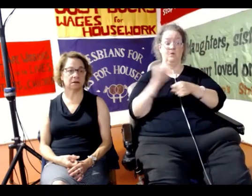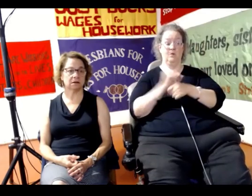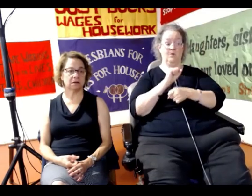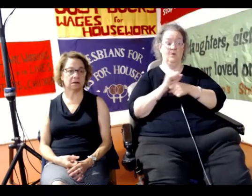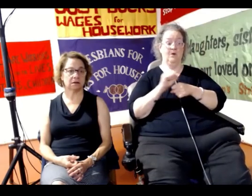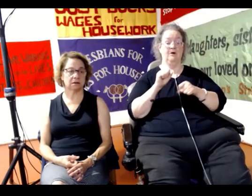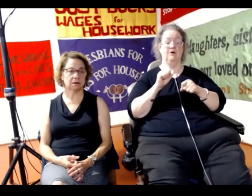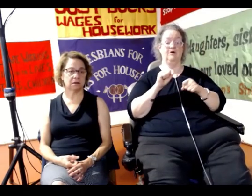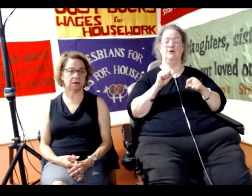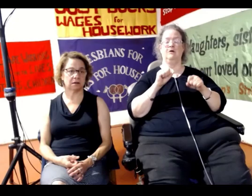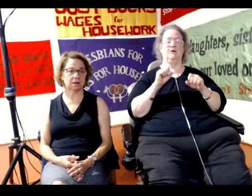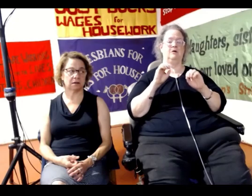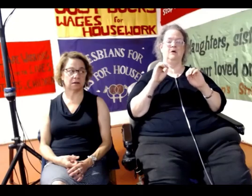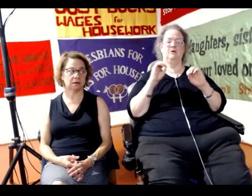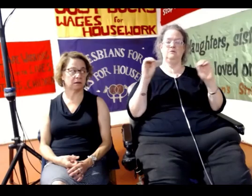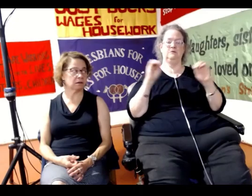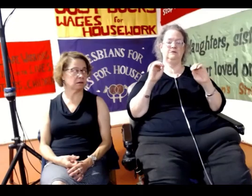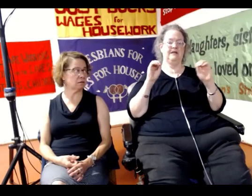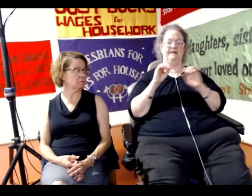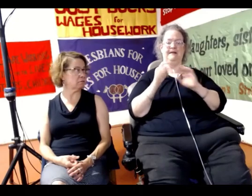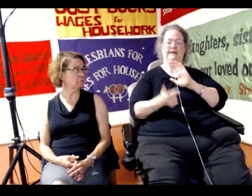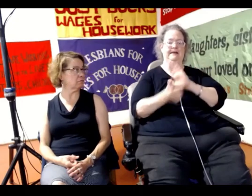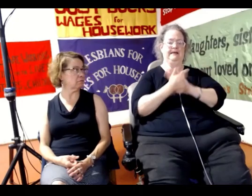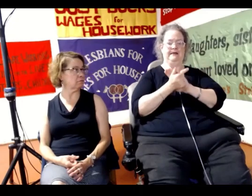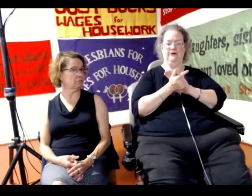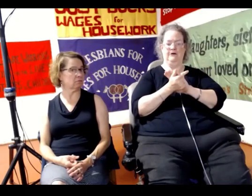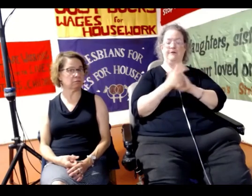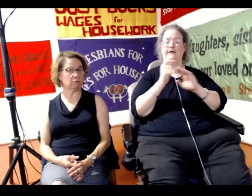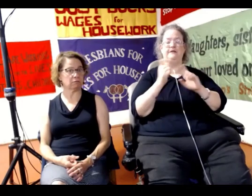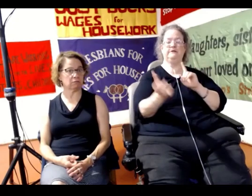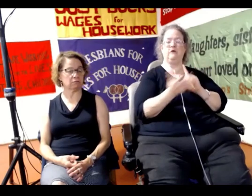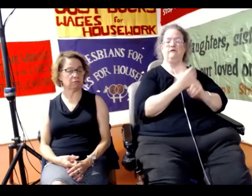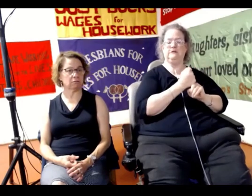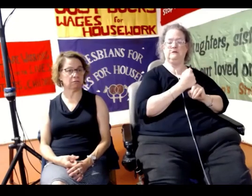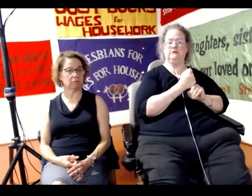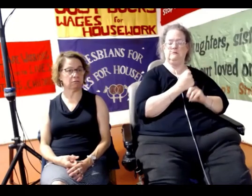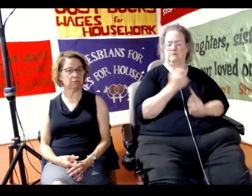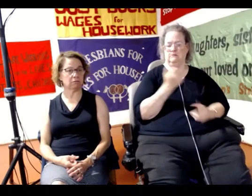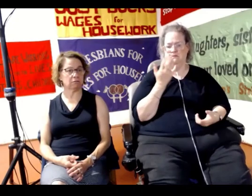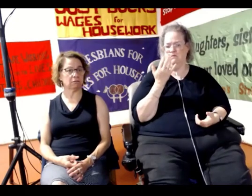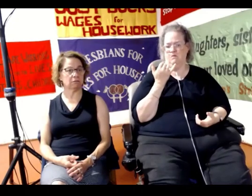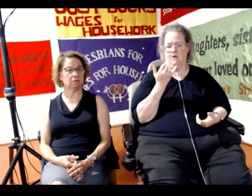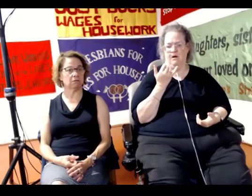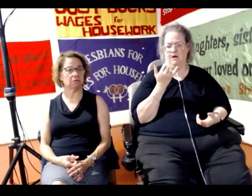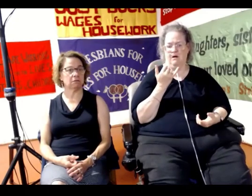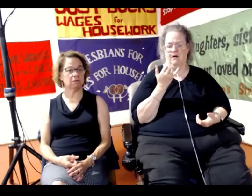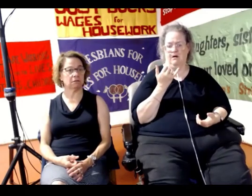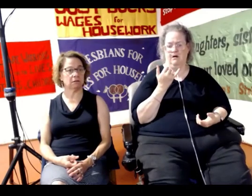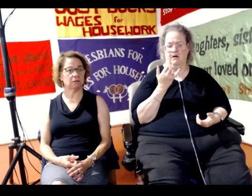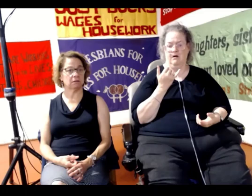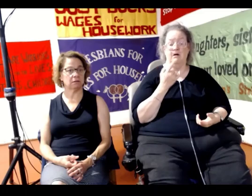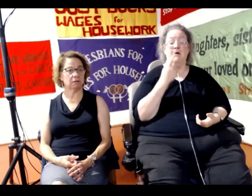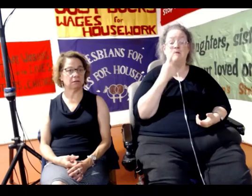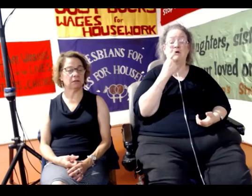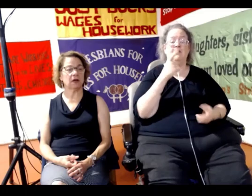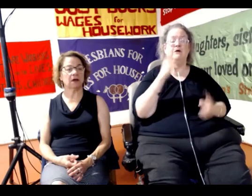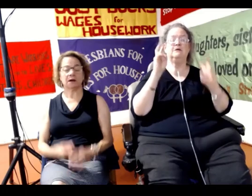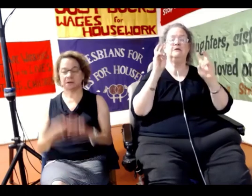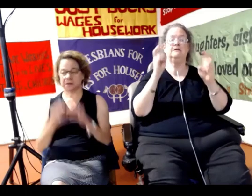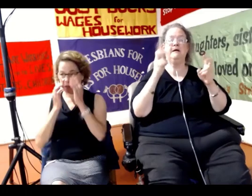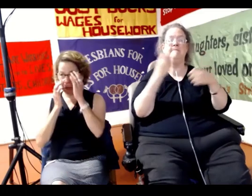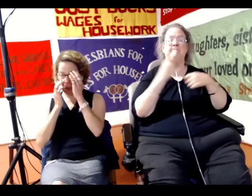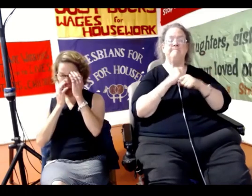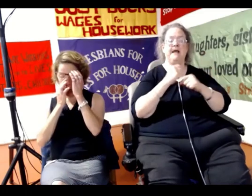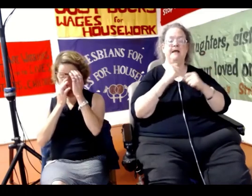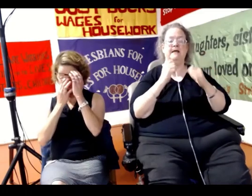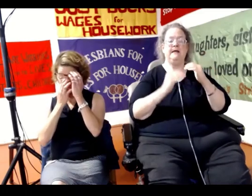legal picket. Eleven of them were arrested. For what? Making excessive noise and charged